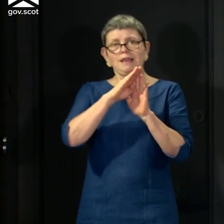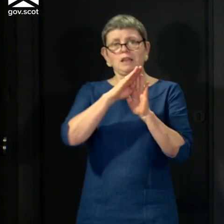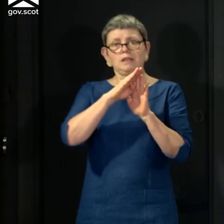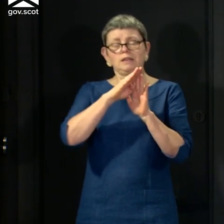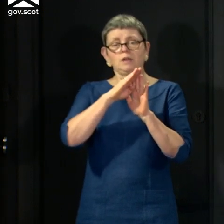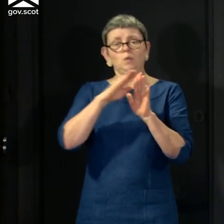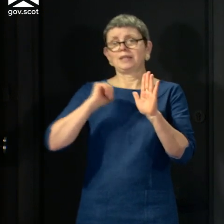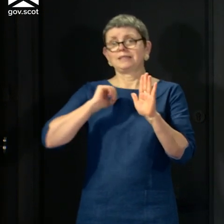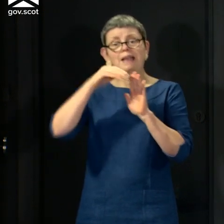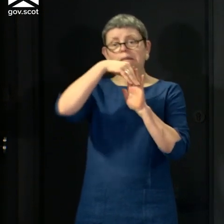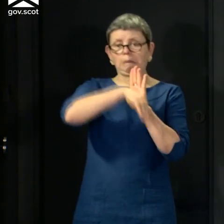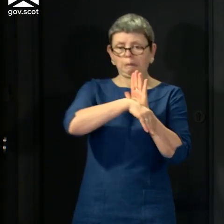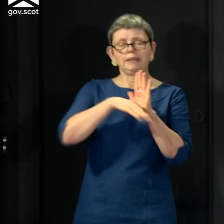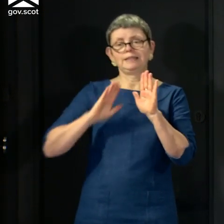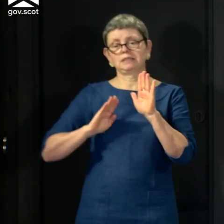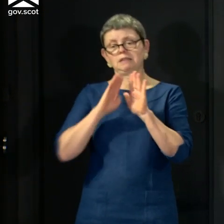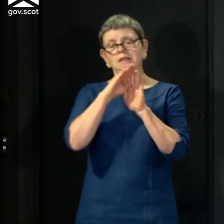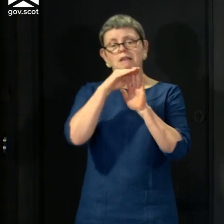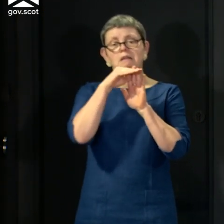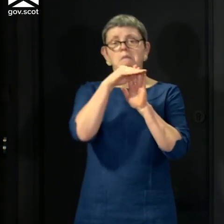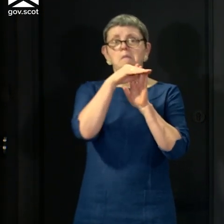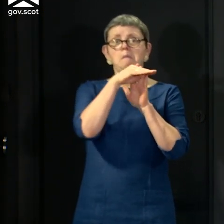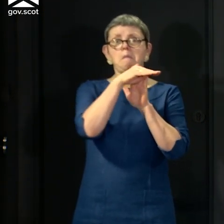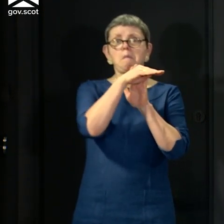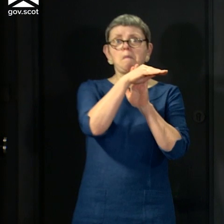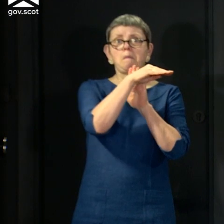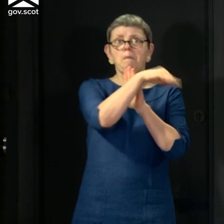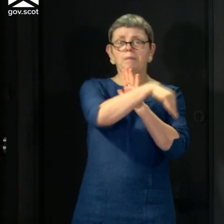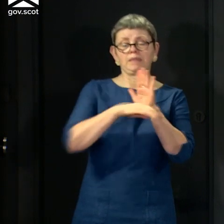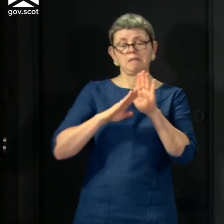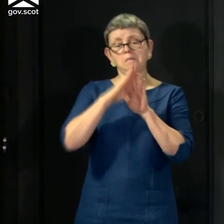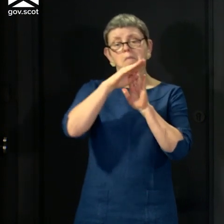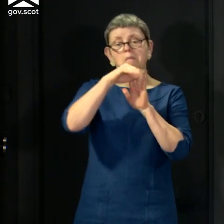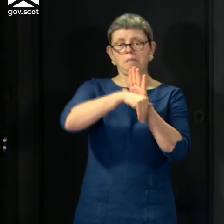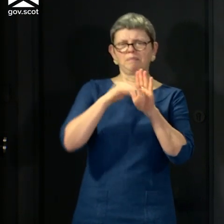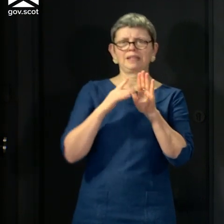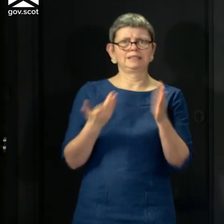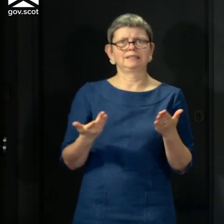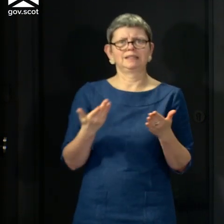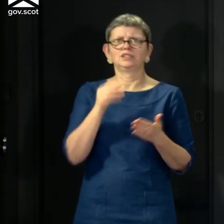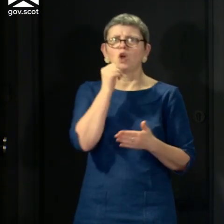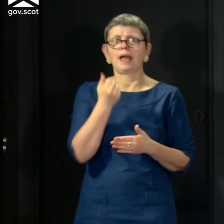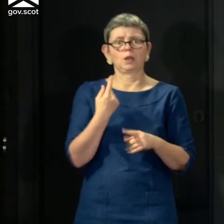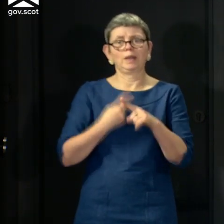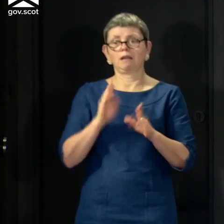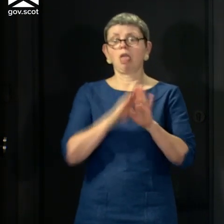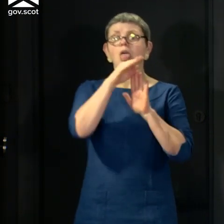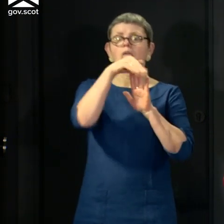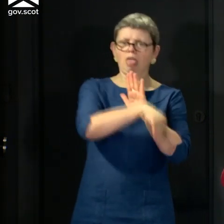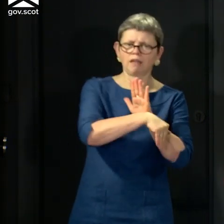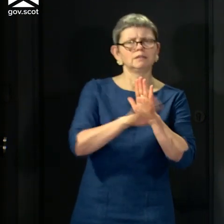to do, you know, the peak is not necessarily a single day or even a couple of days. We have an